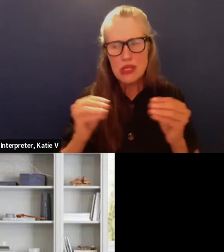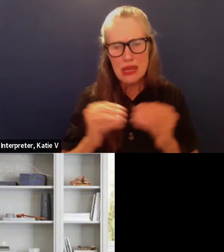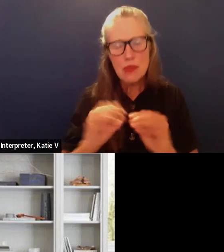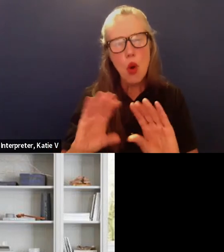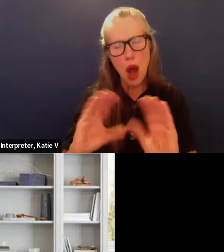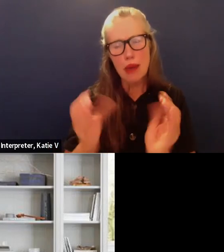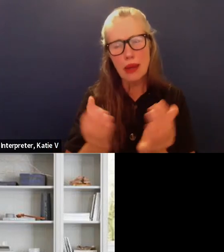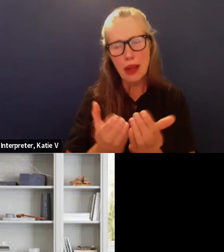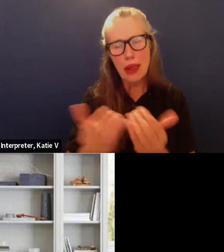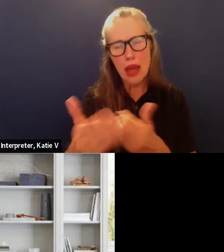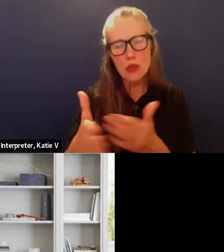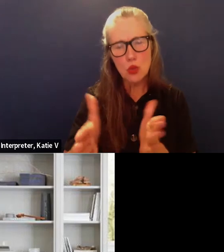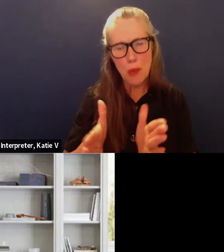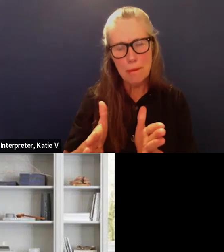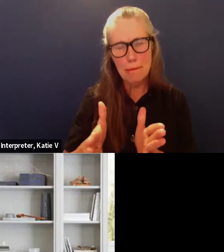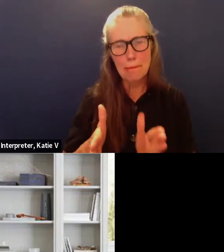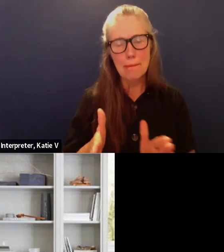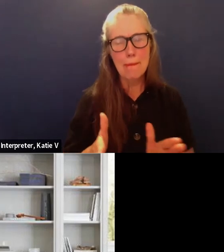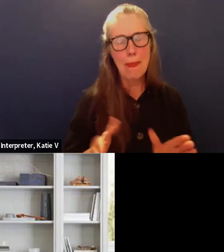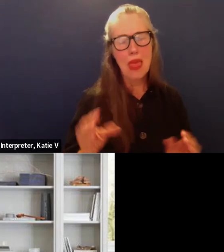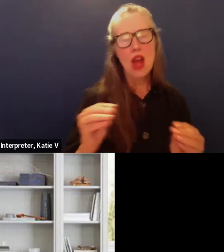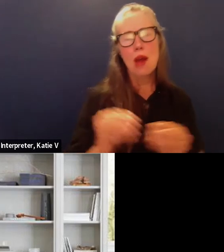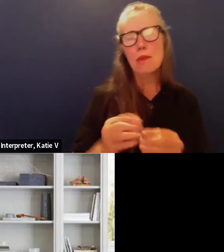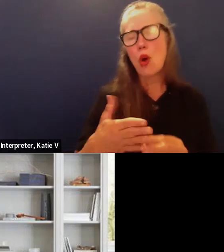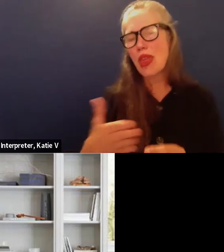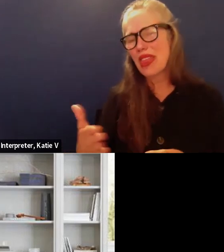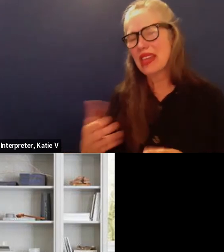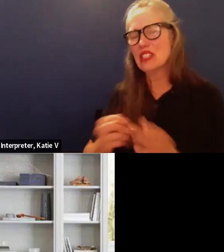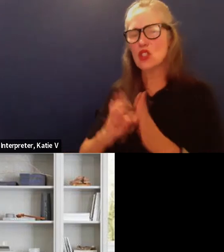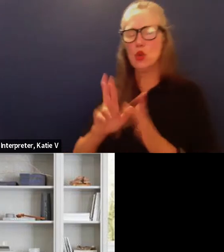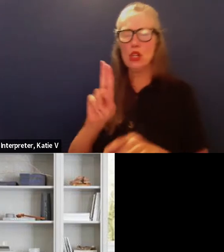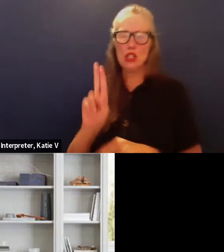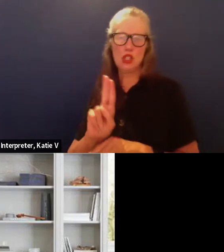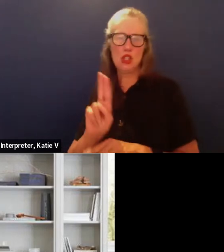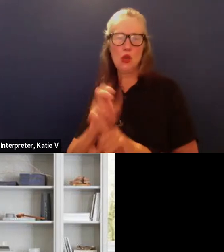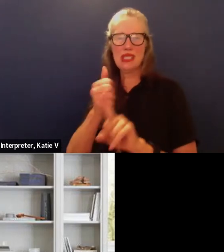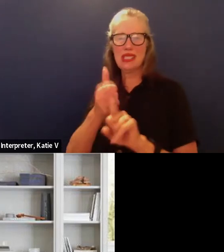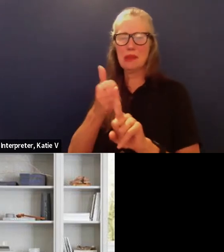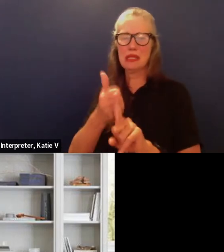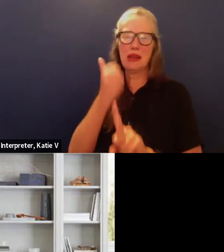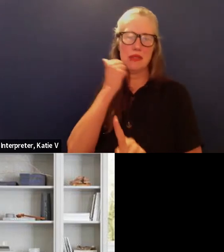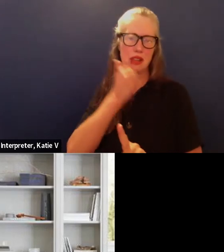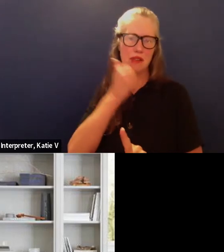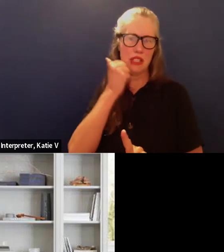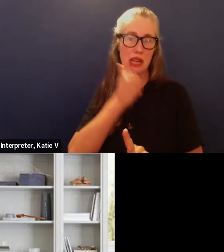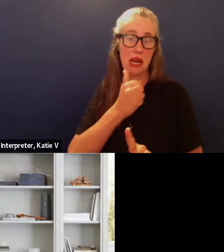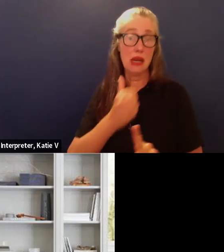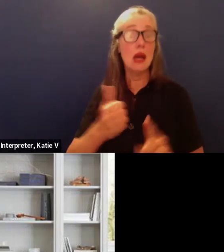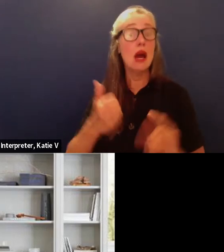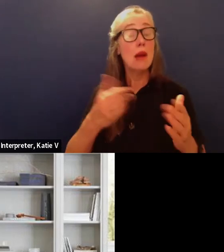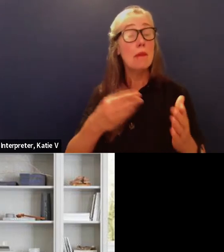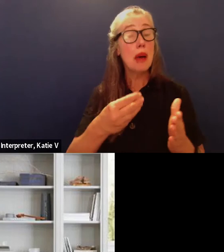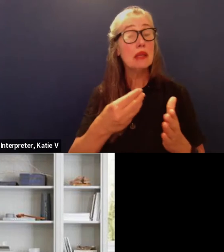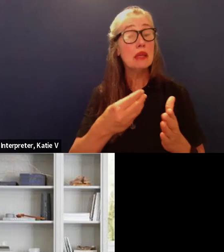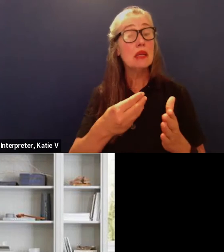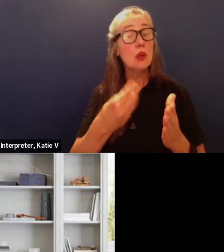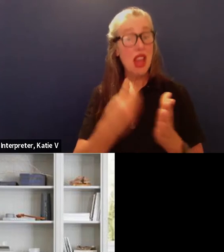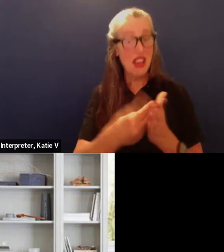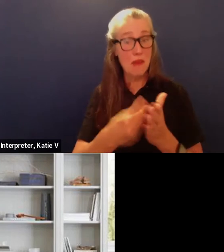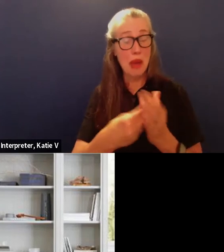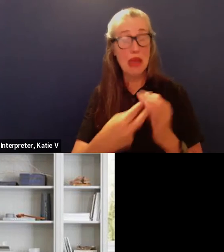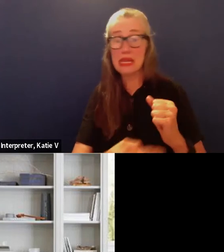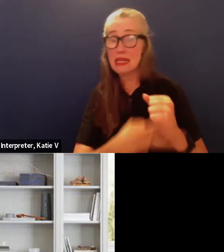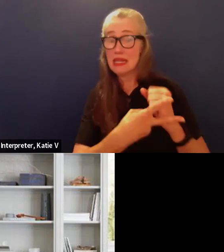classrooms and the things that our students are using directly. But we do have money that – bond money set aside